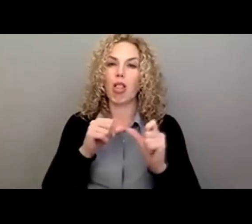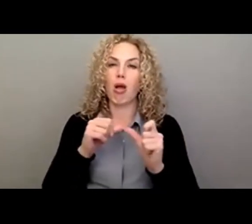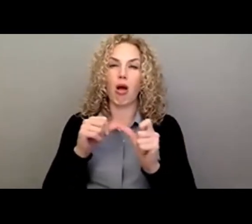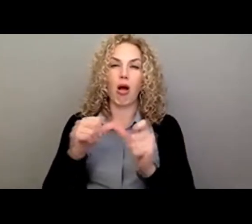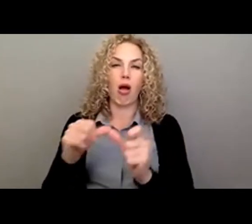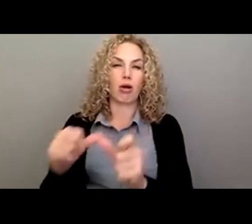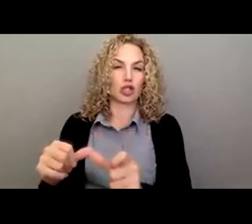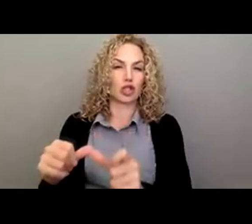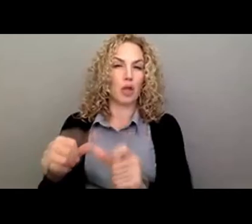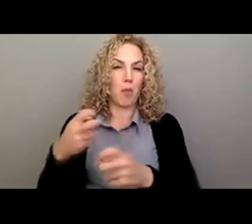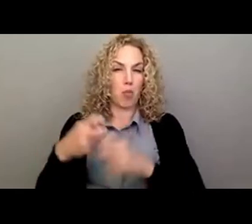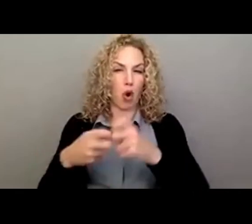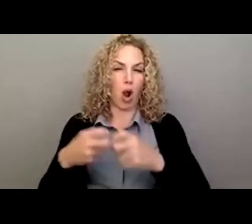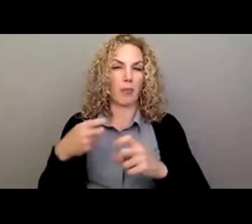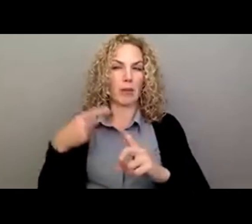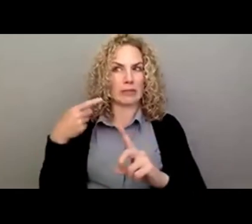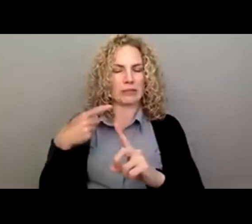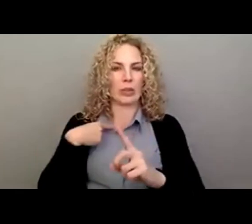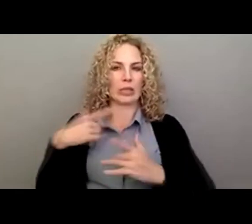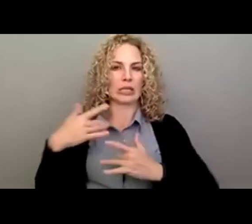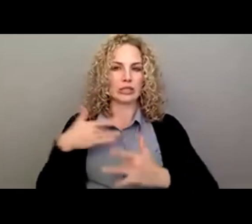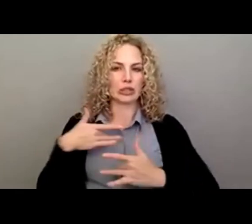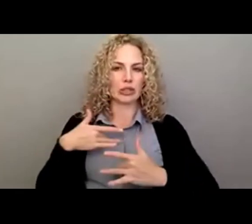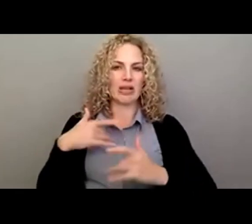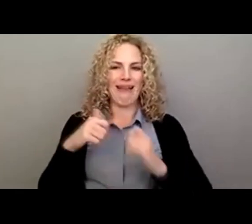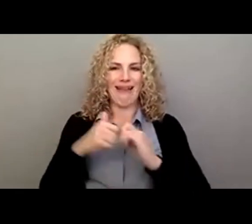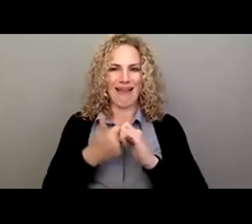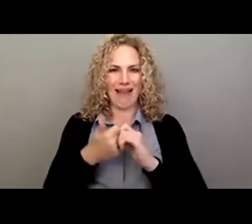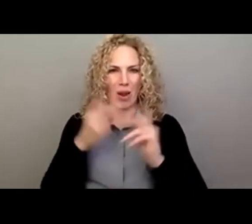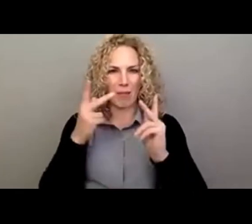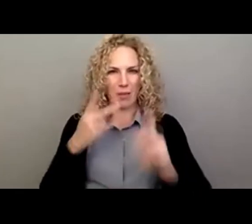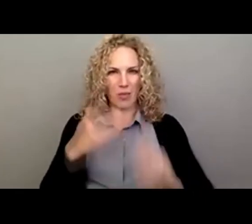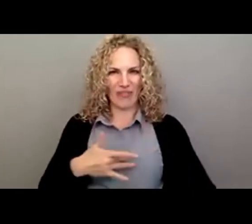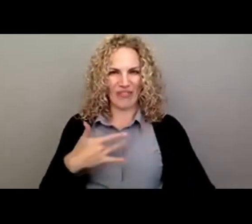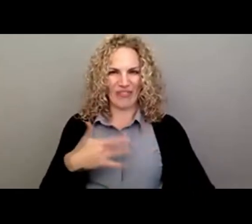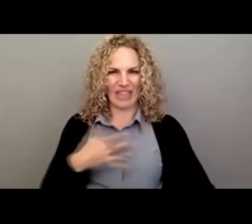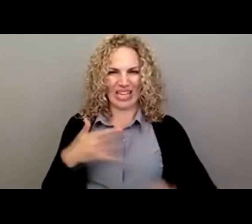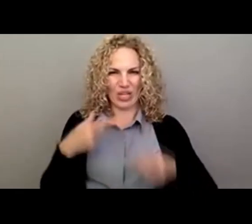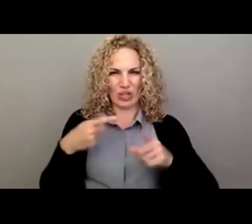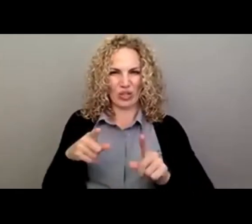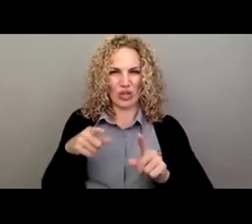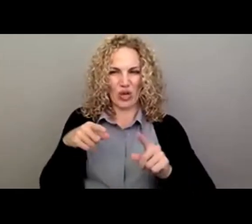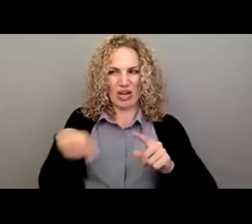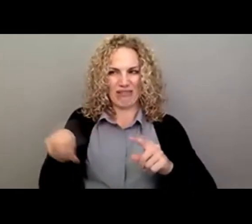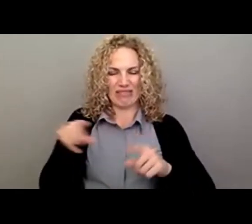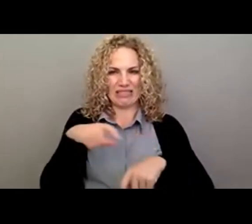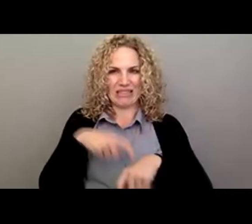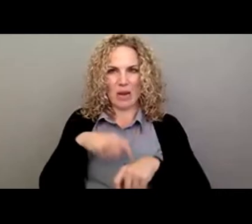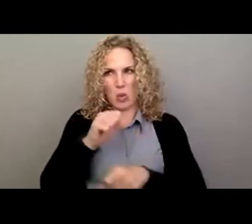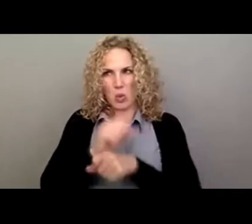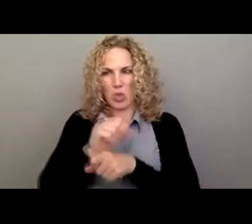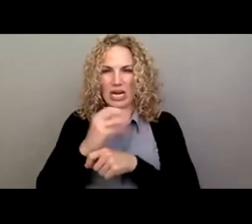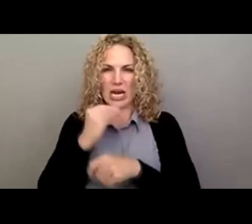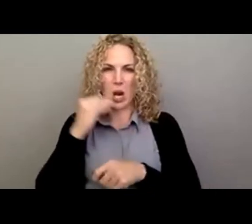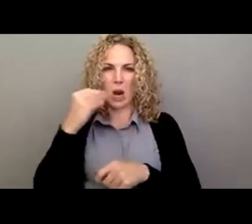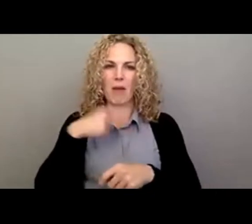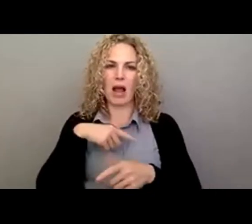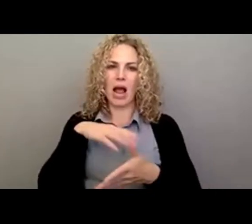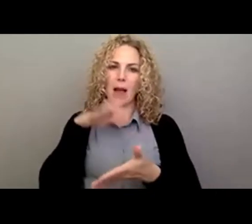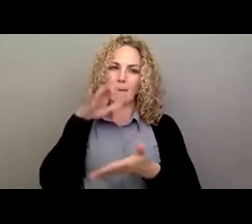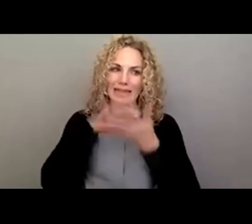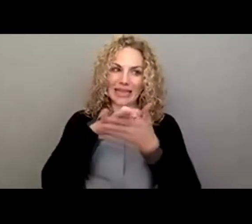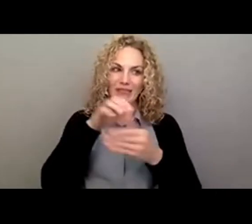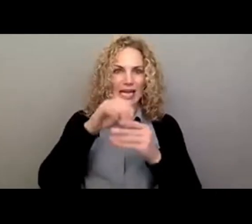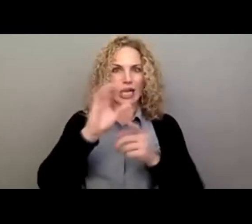we were concerned about. And that was, how are people going to feel during all this? You know, I'm such a big believer in culture